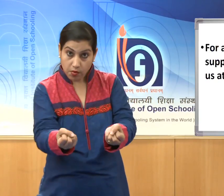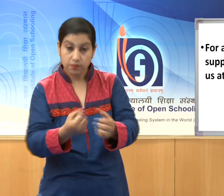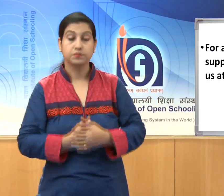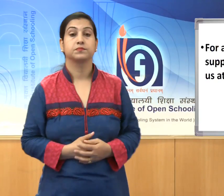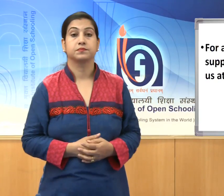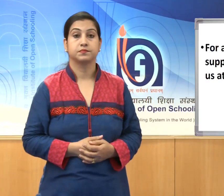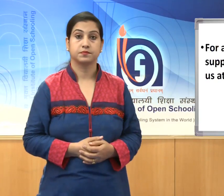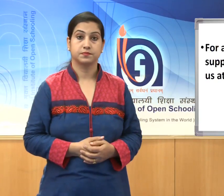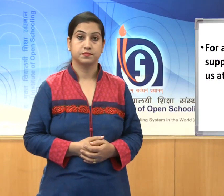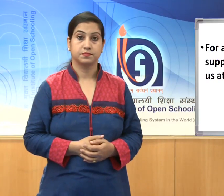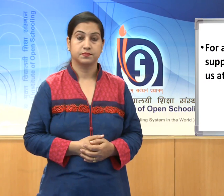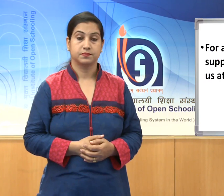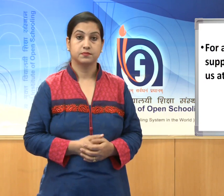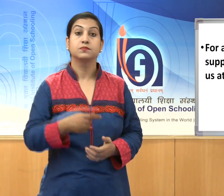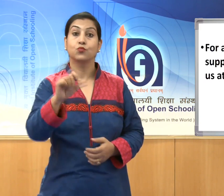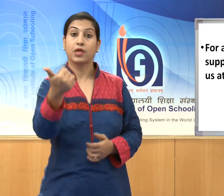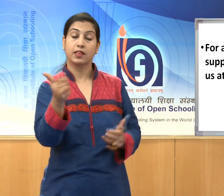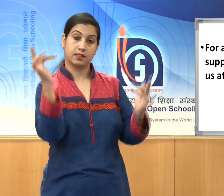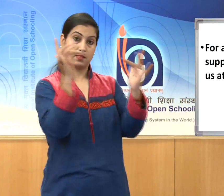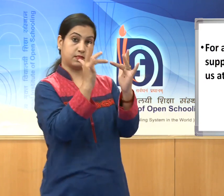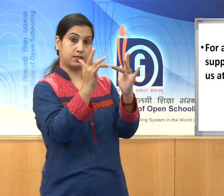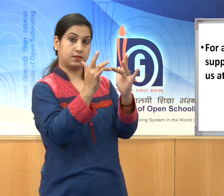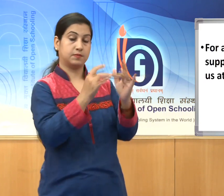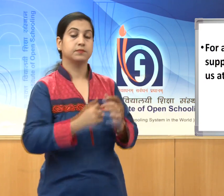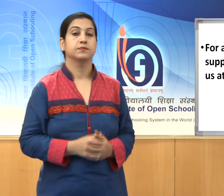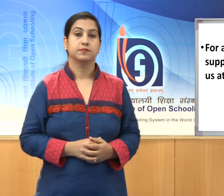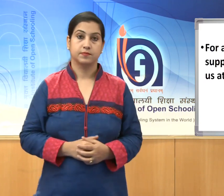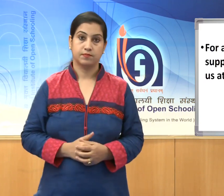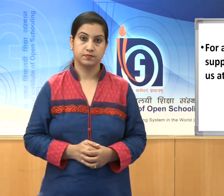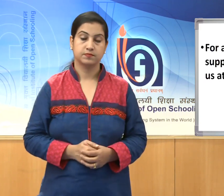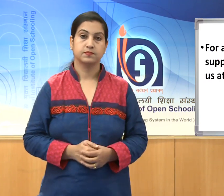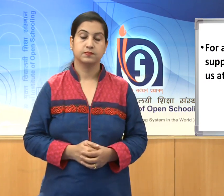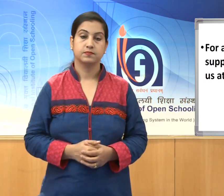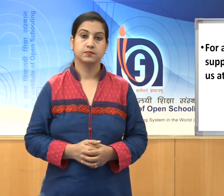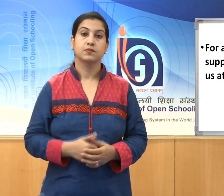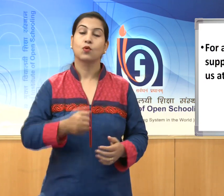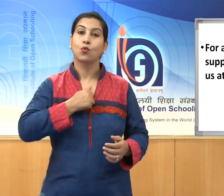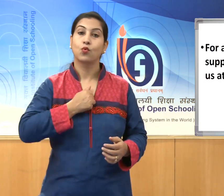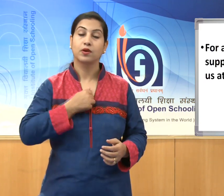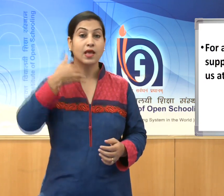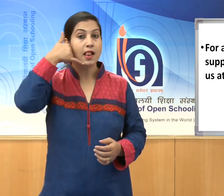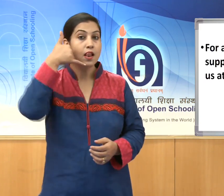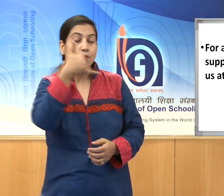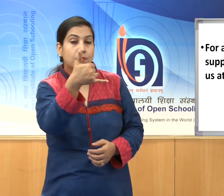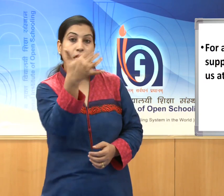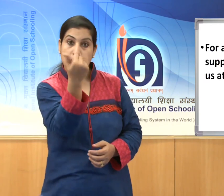you can contact us at our helpline number